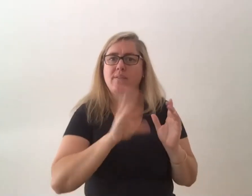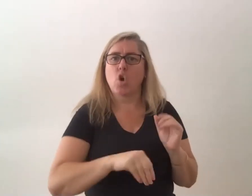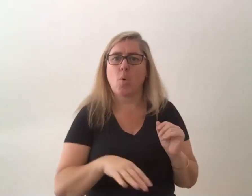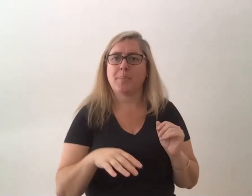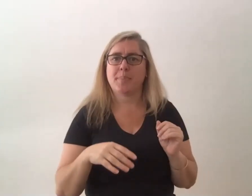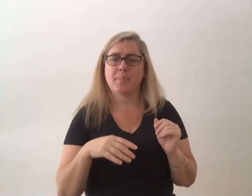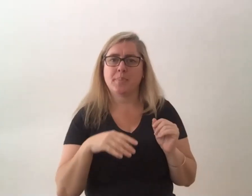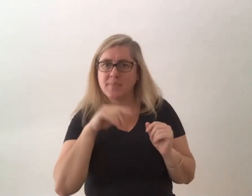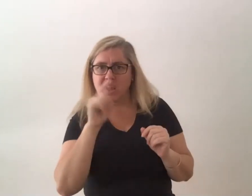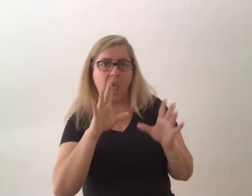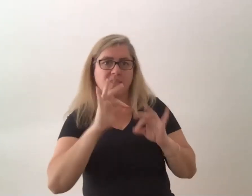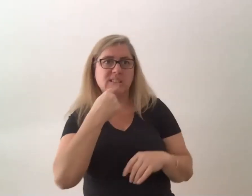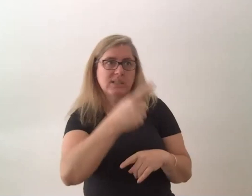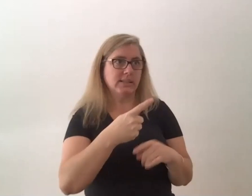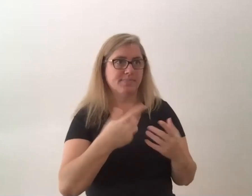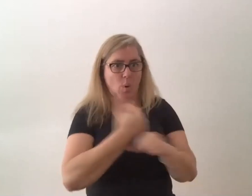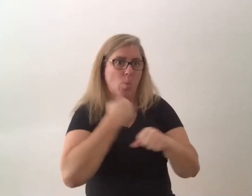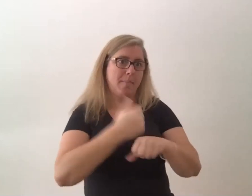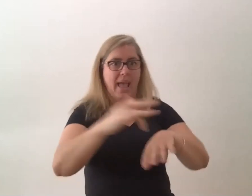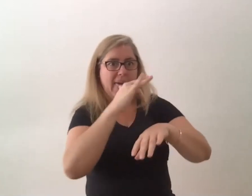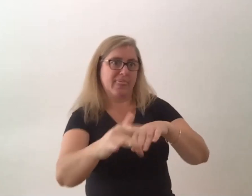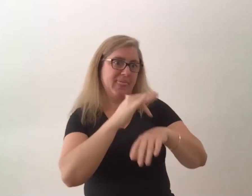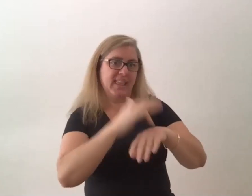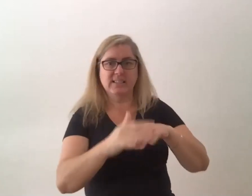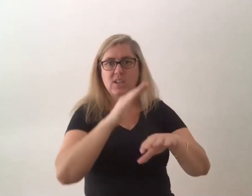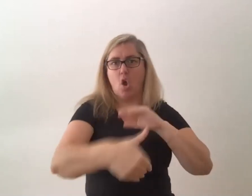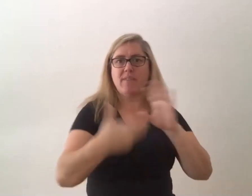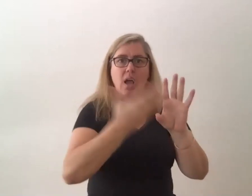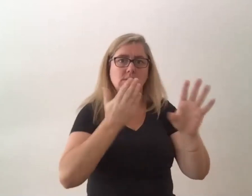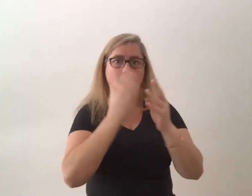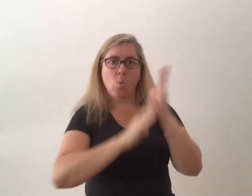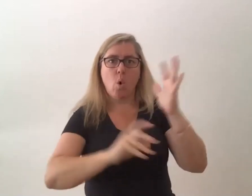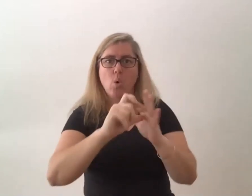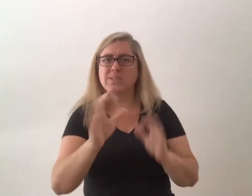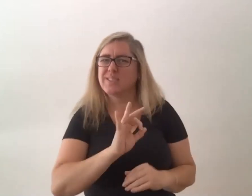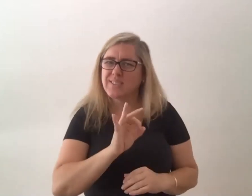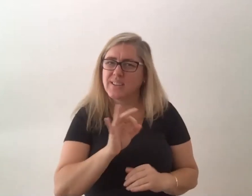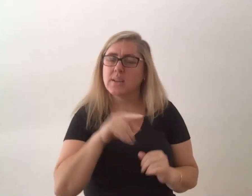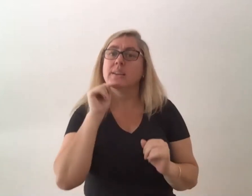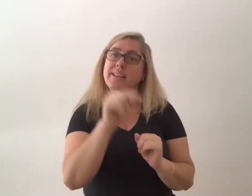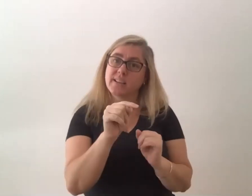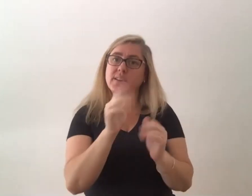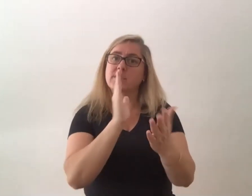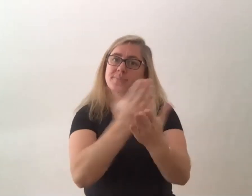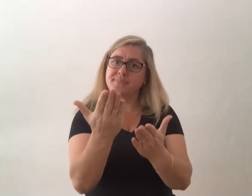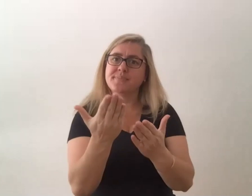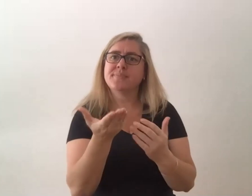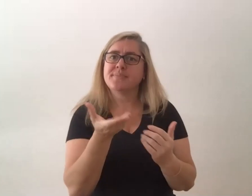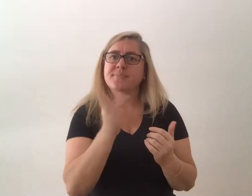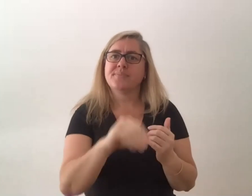theater piece about psych wards it's actually come from you know 30 years of being in